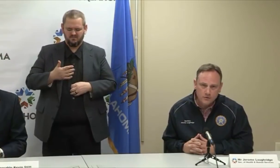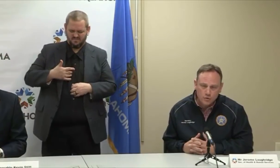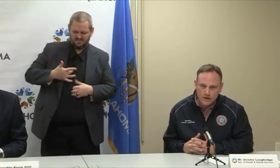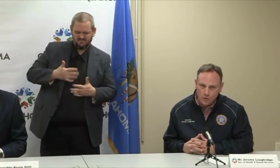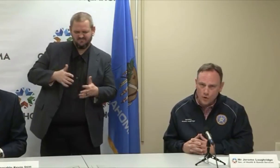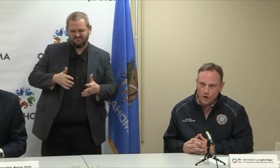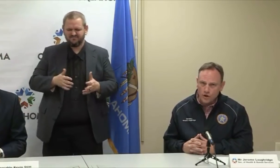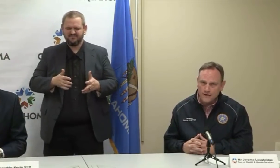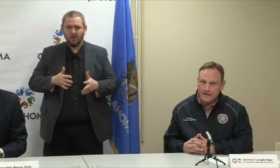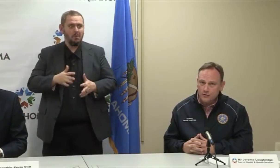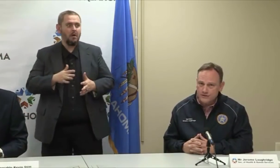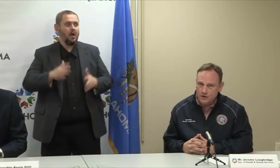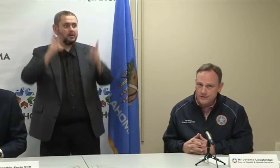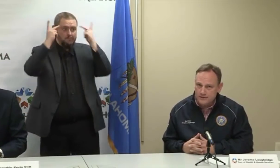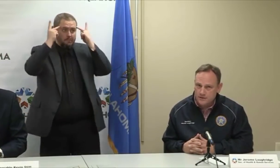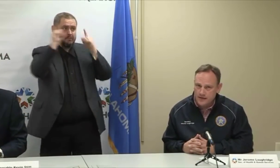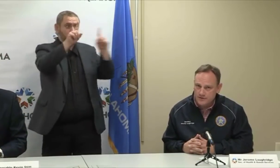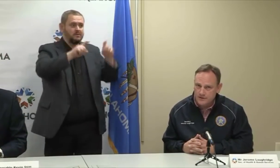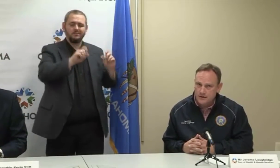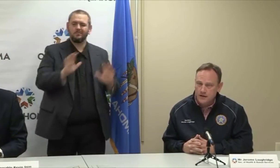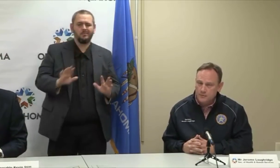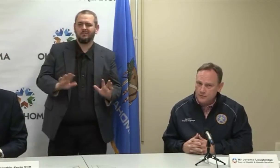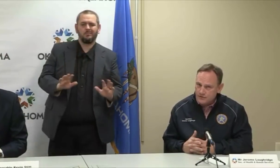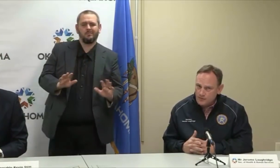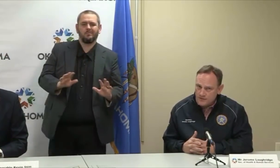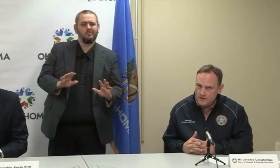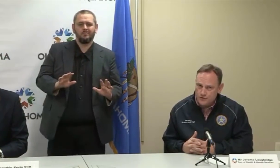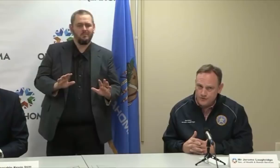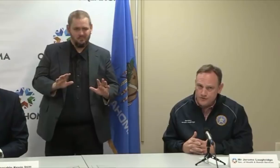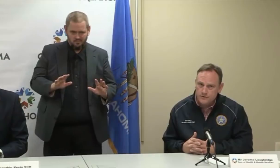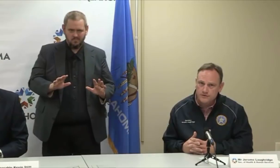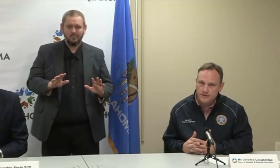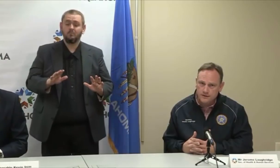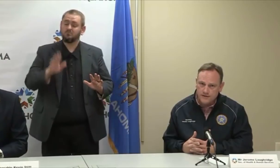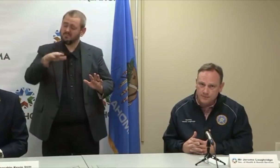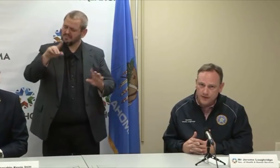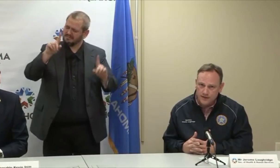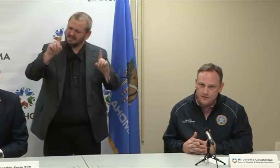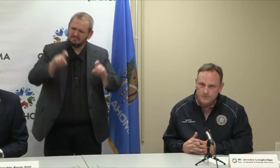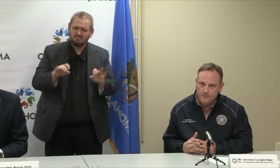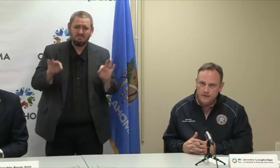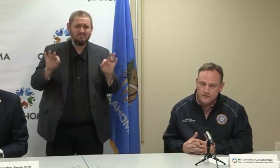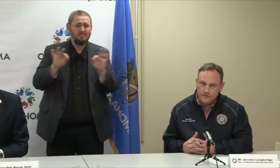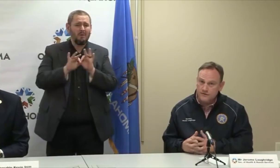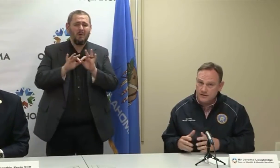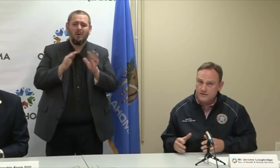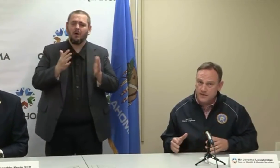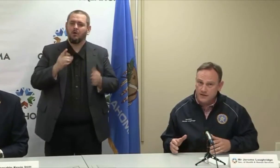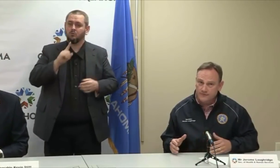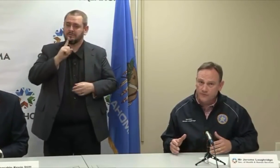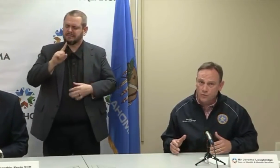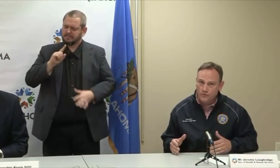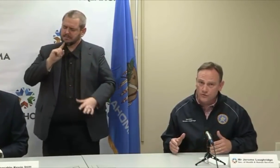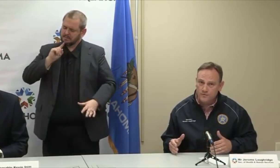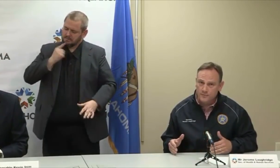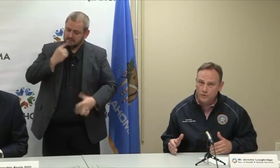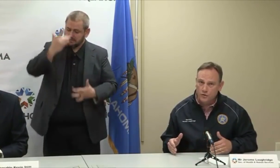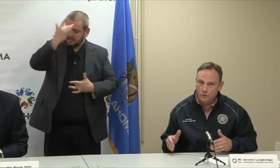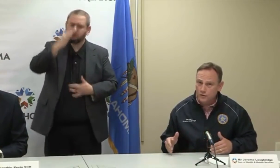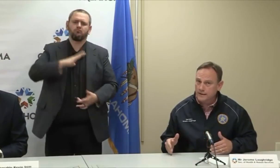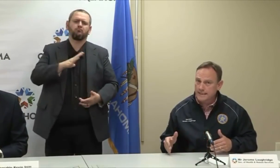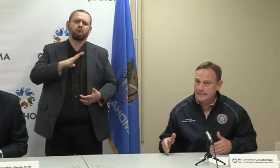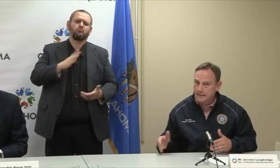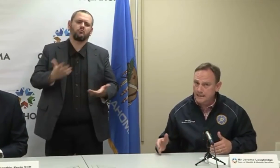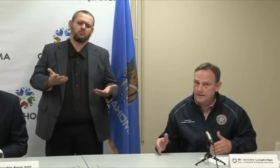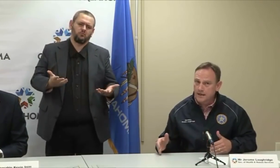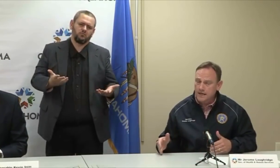done incredible work on increasing our test capacity, but we still must be judicious in its application, such that it's safe for those people who